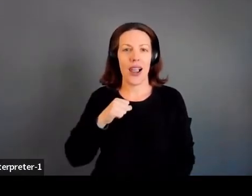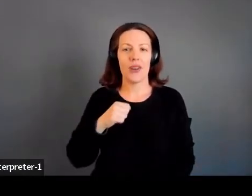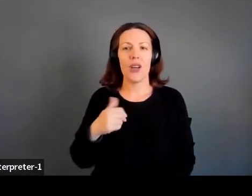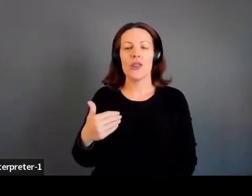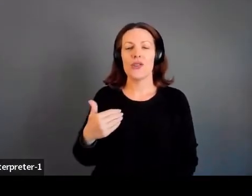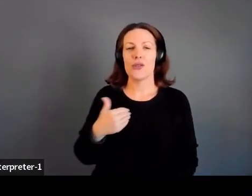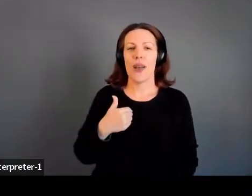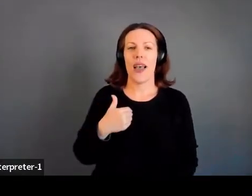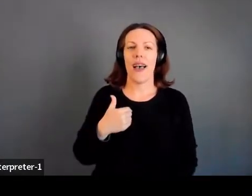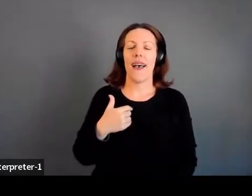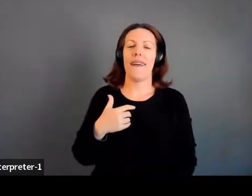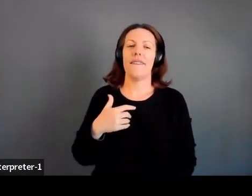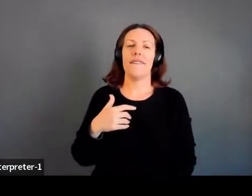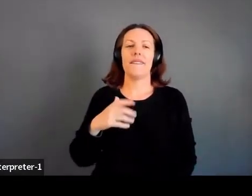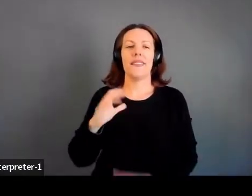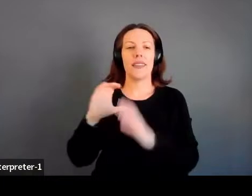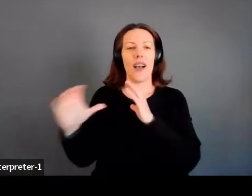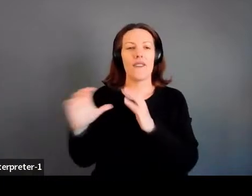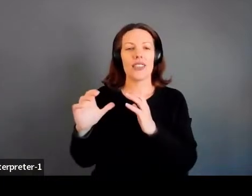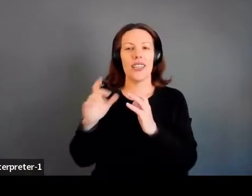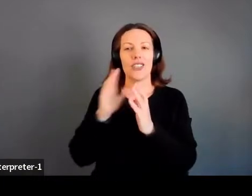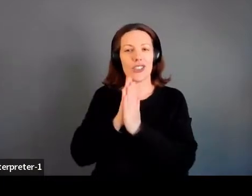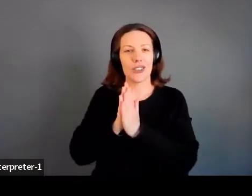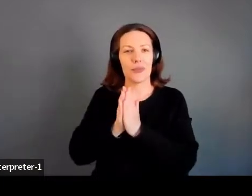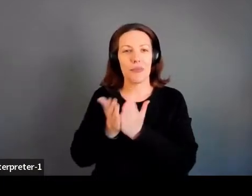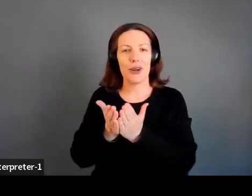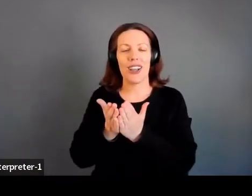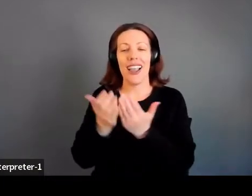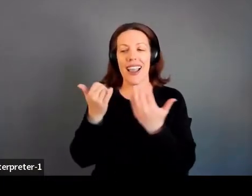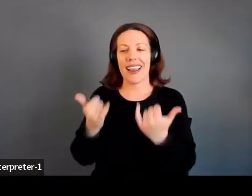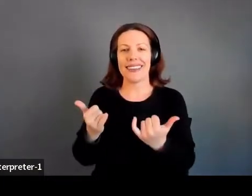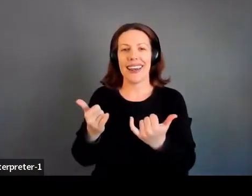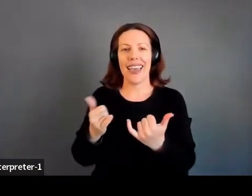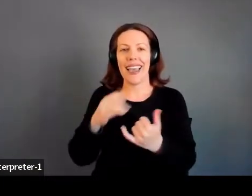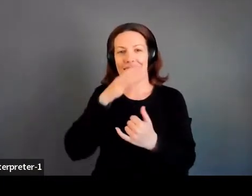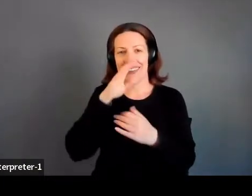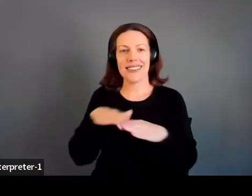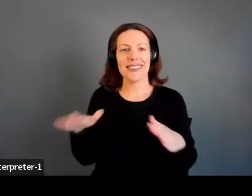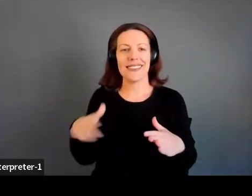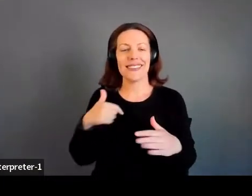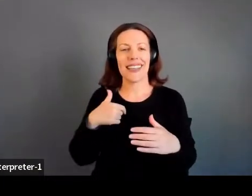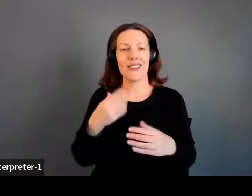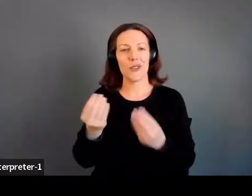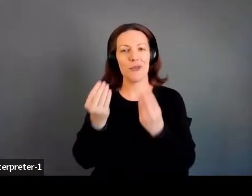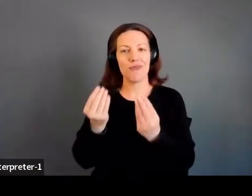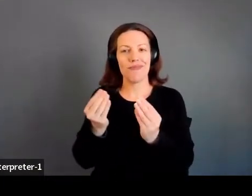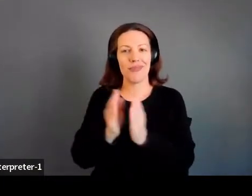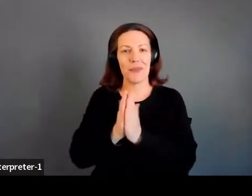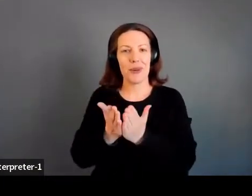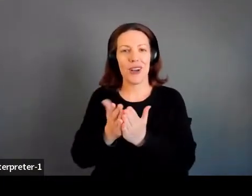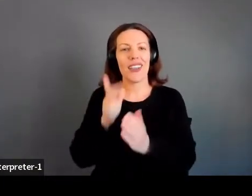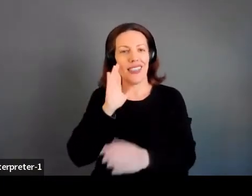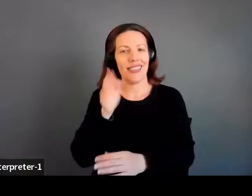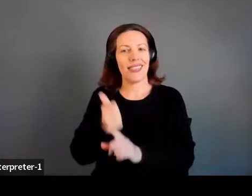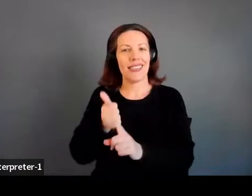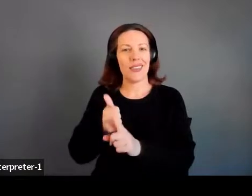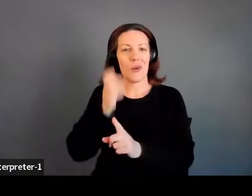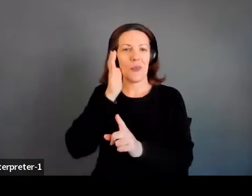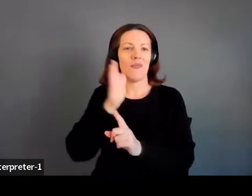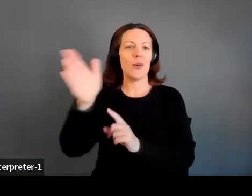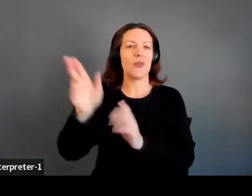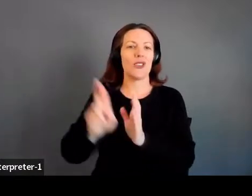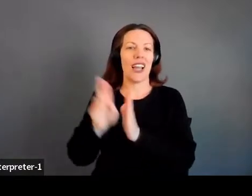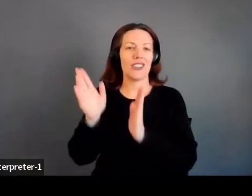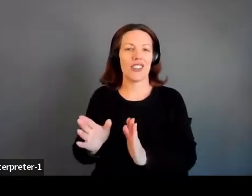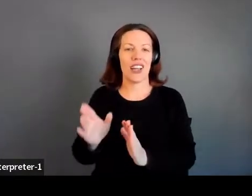offline and onto bookshelves and in the hands of, you know, young minds and future astronauts. That was something when I was